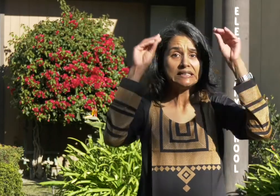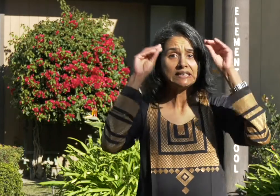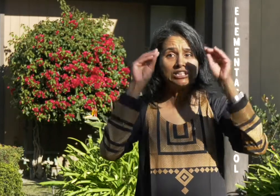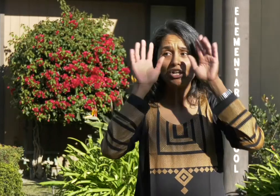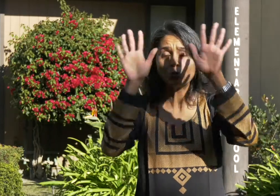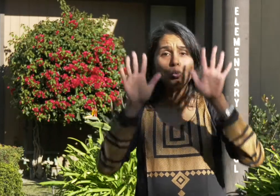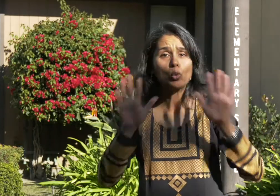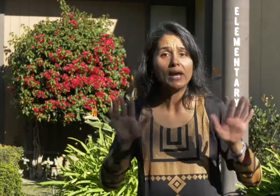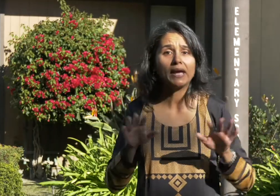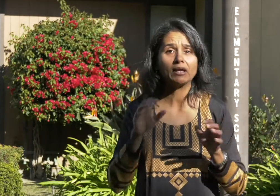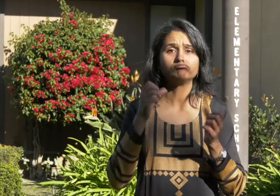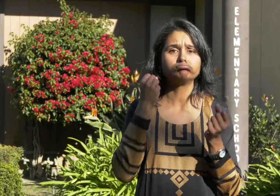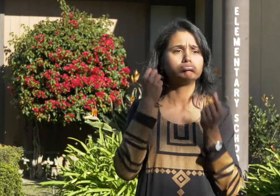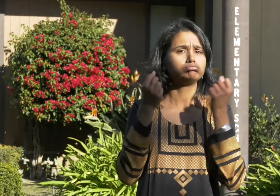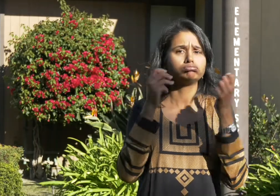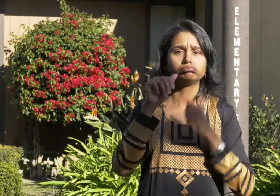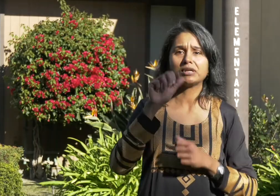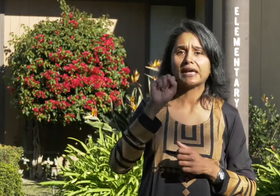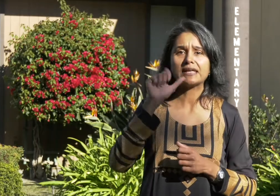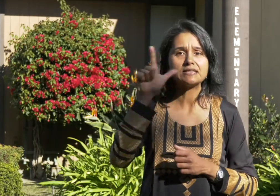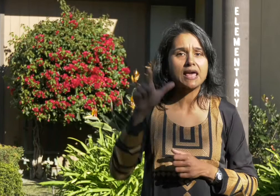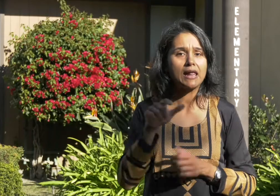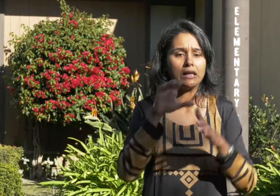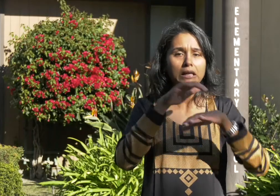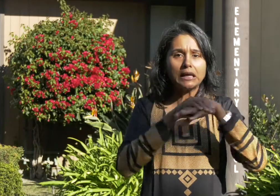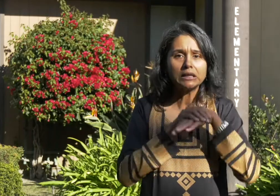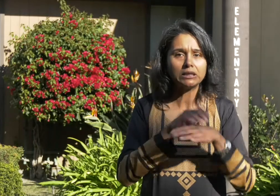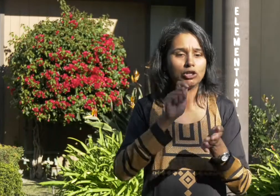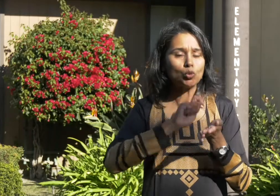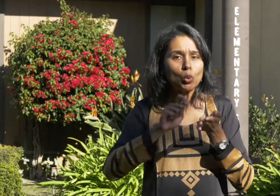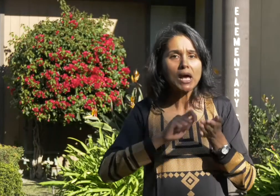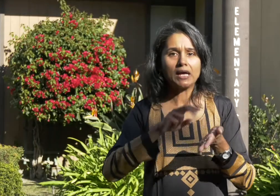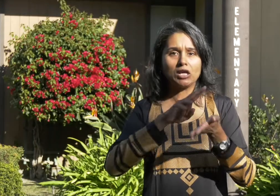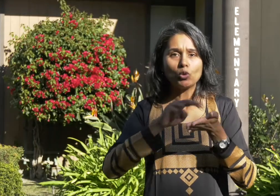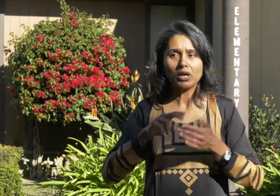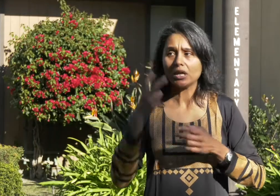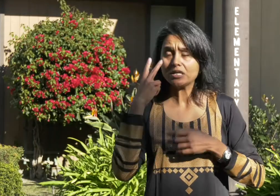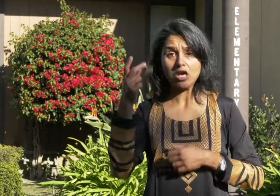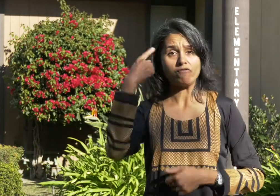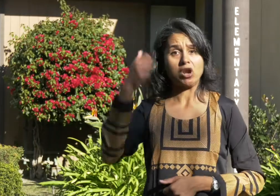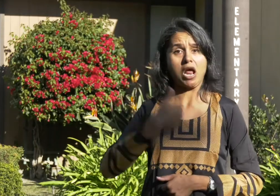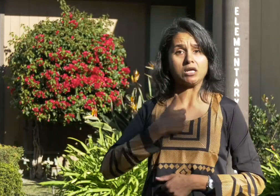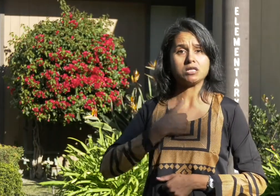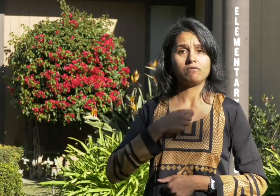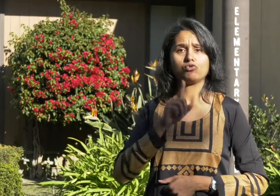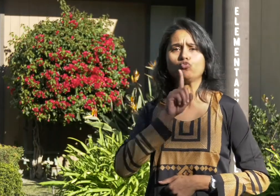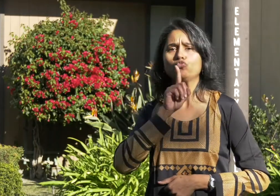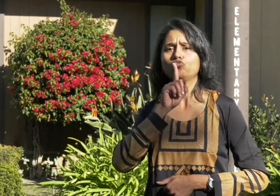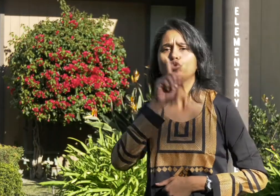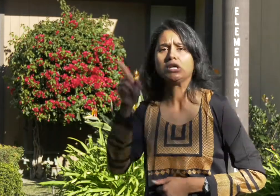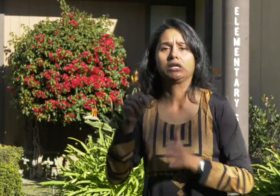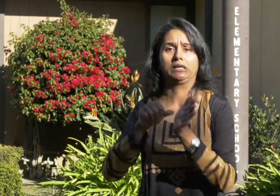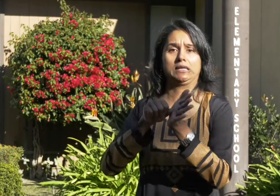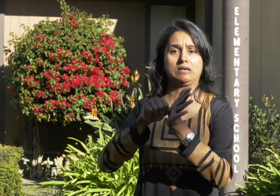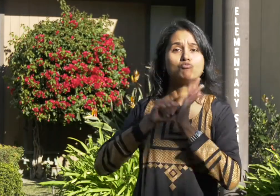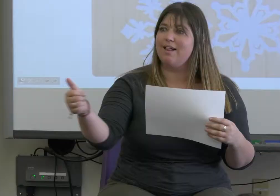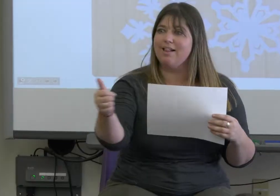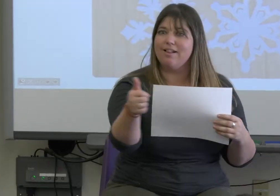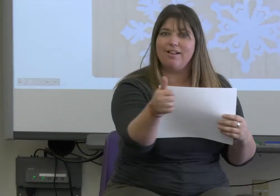are great. Their signing skills, ASL skills, English, reading, writing. I saw it for myself. I was really